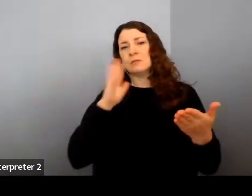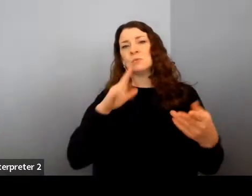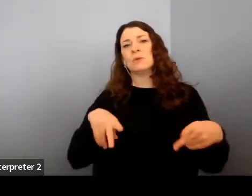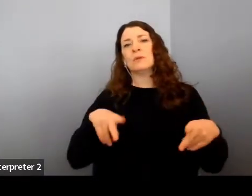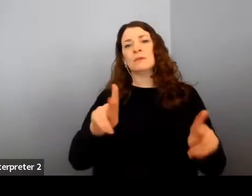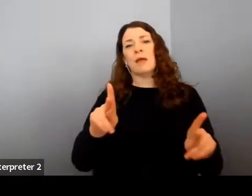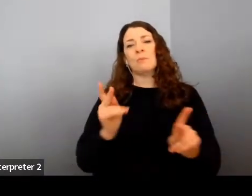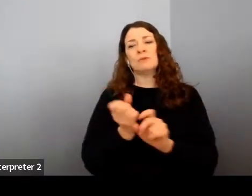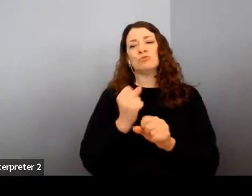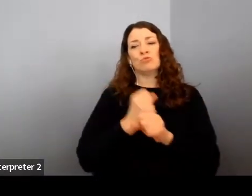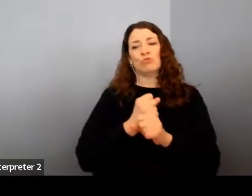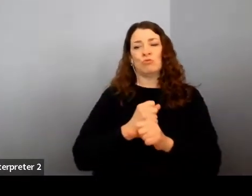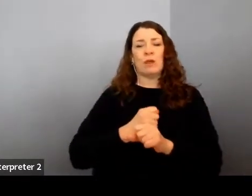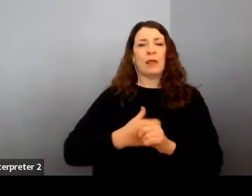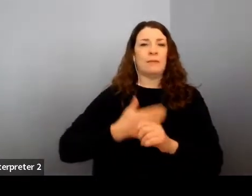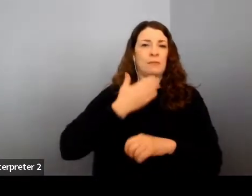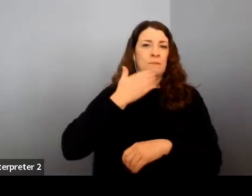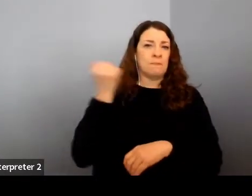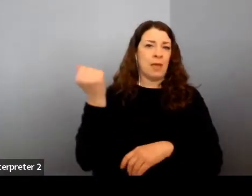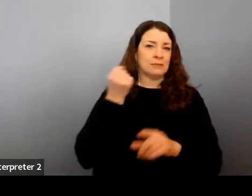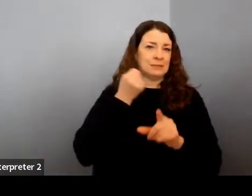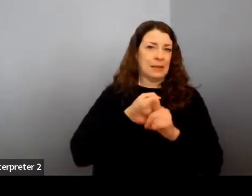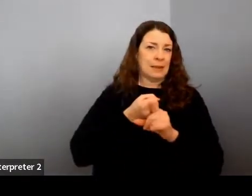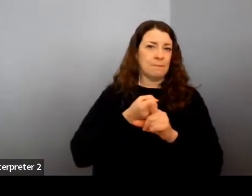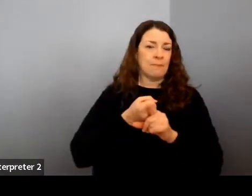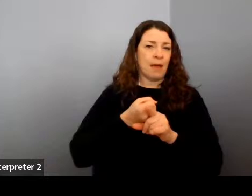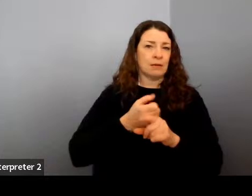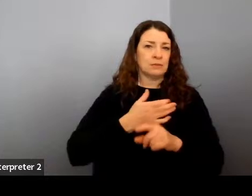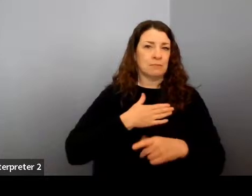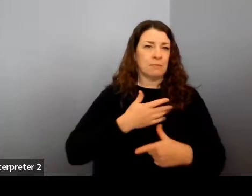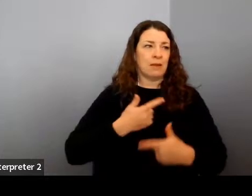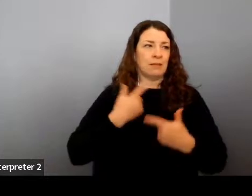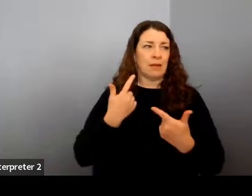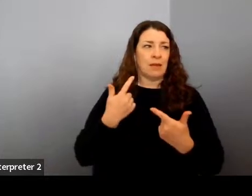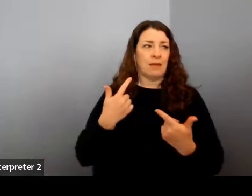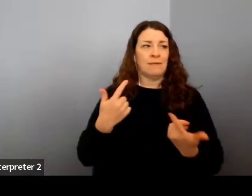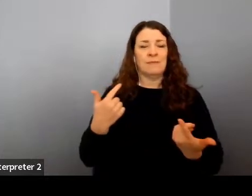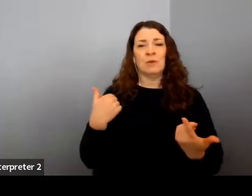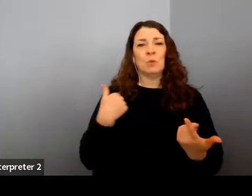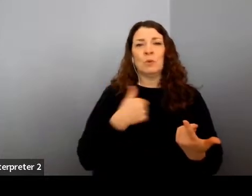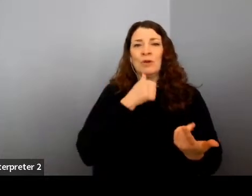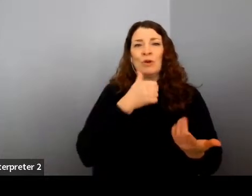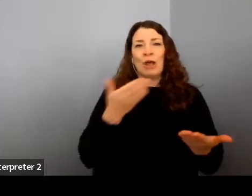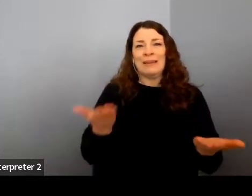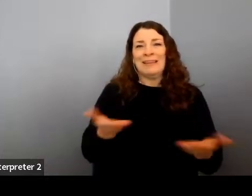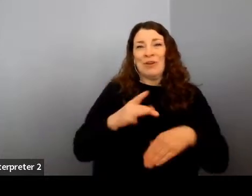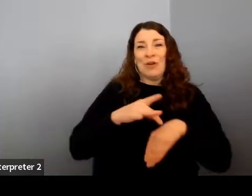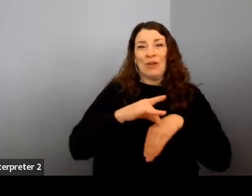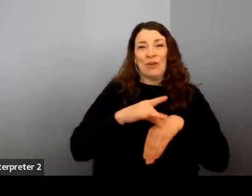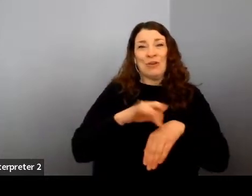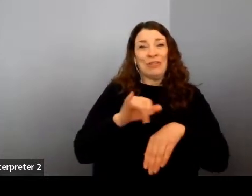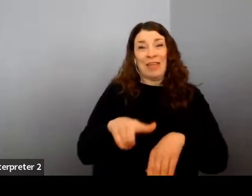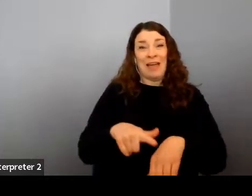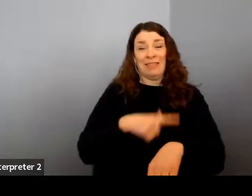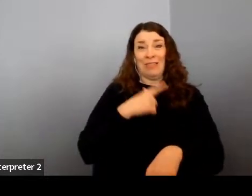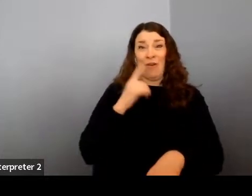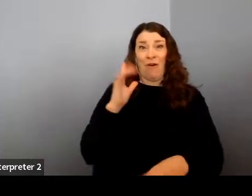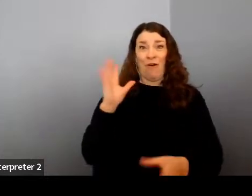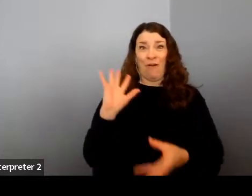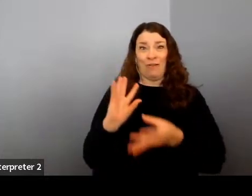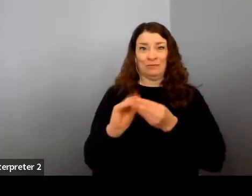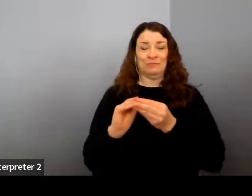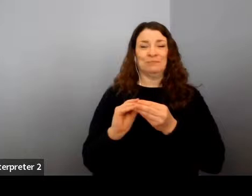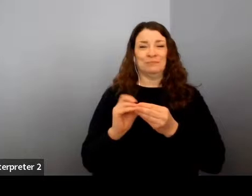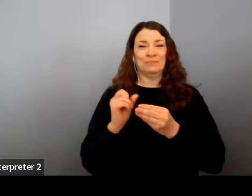in my life in these short years that we are so lucky to have on this earth. I just wanted to do it all. And so I'd say all of those pivotal